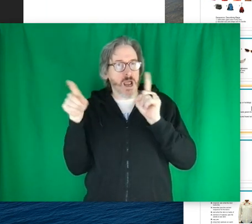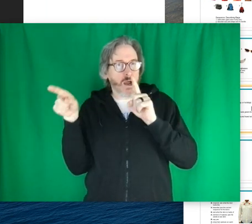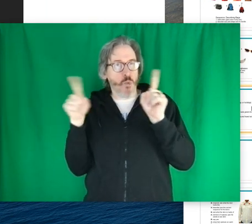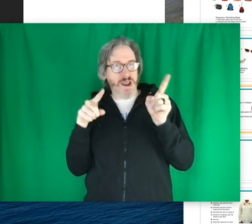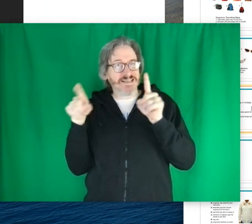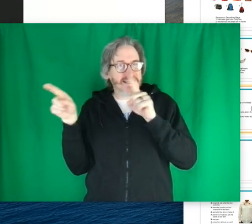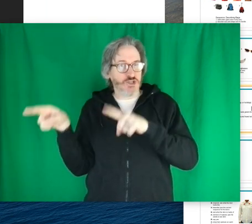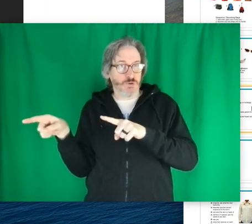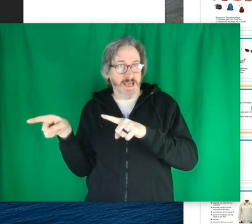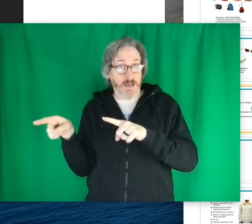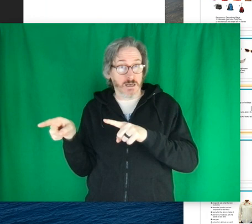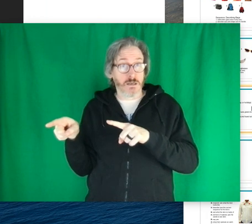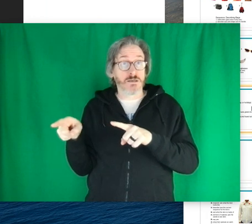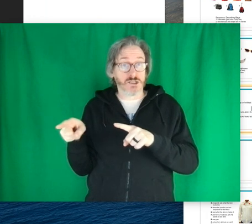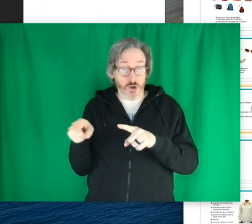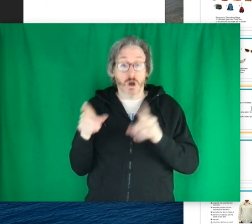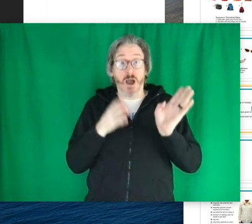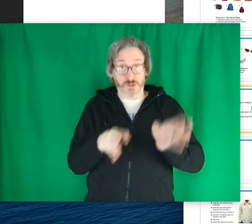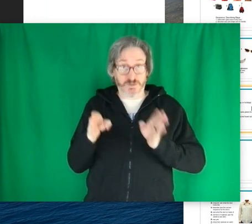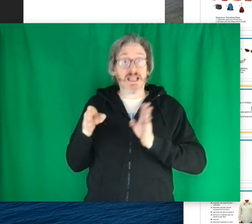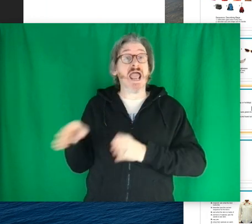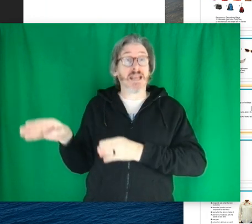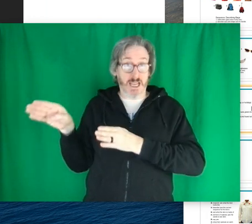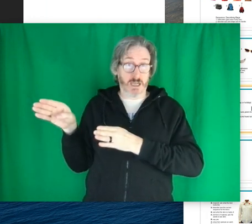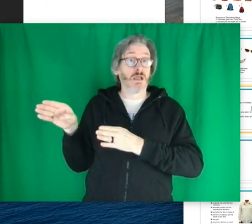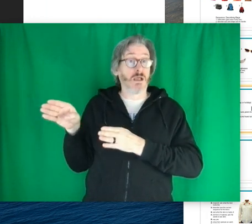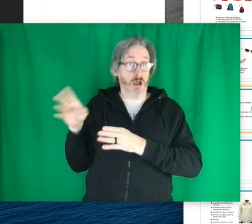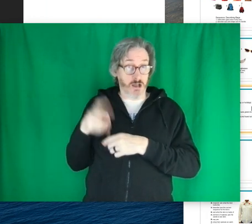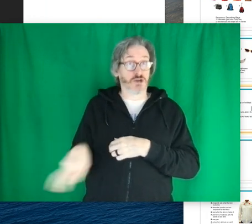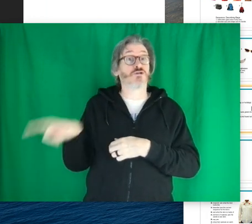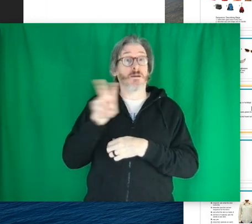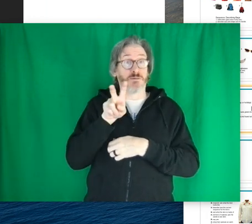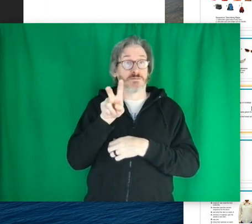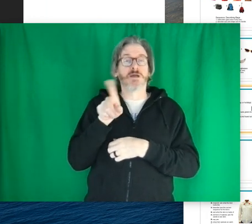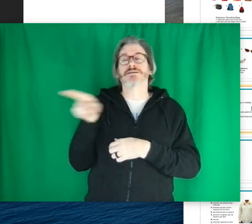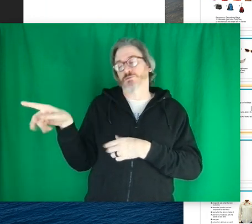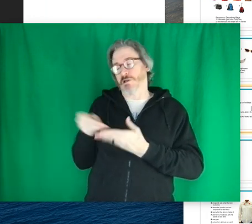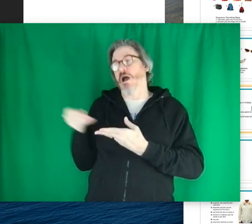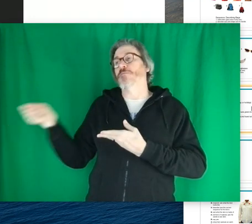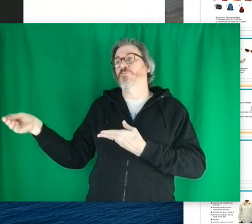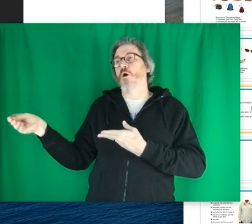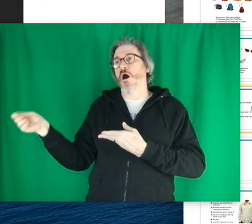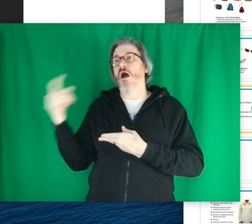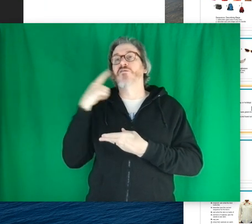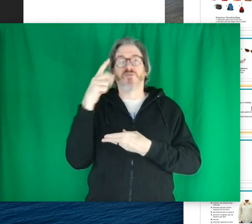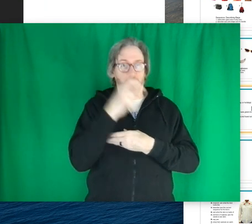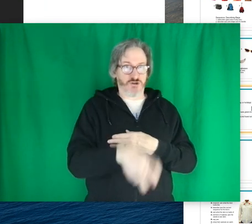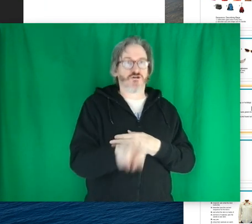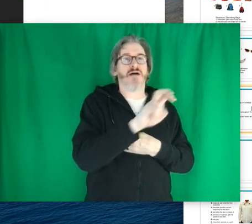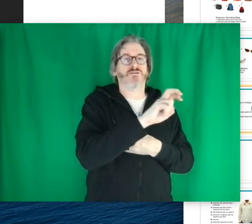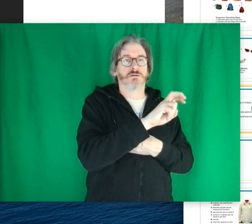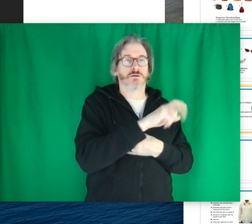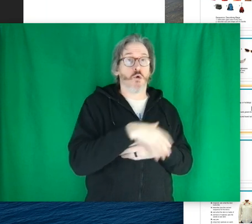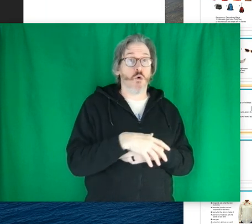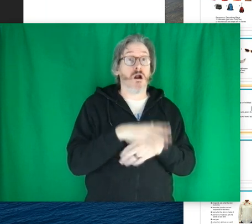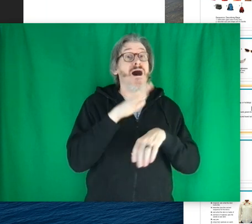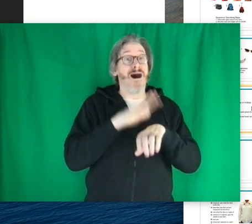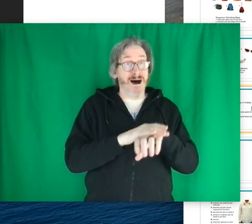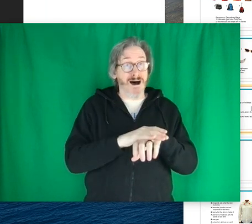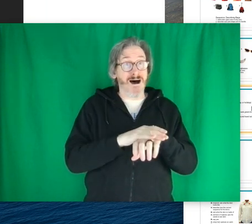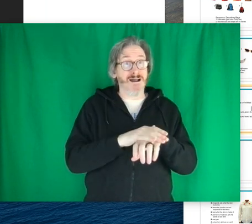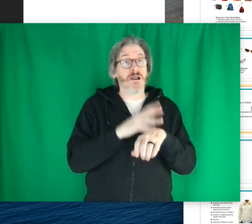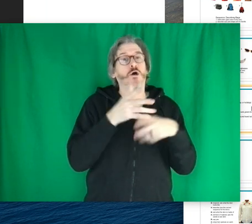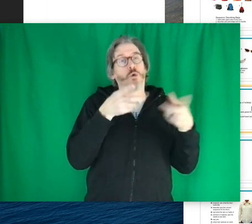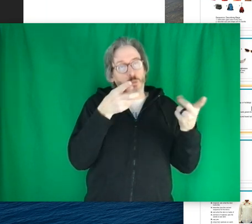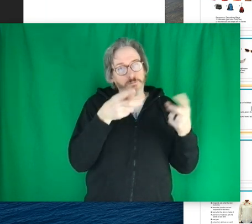when, when did you get it? So I was planning on a trip. I bought for the travel or